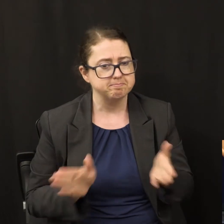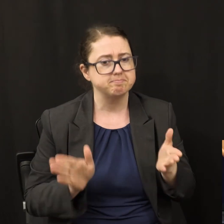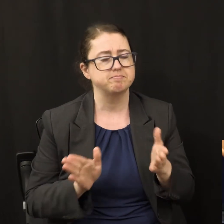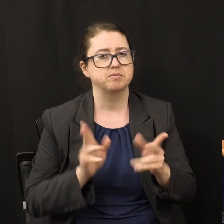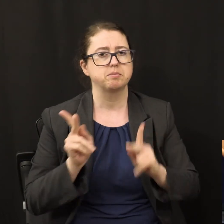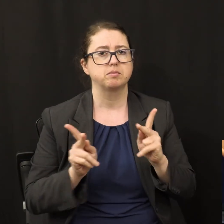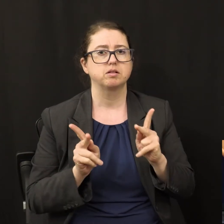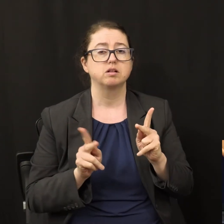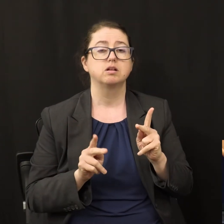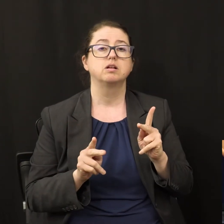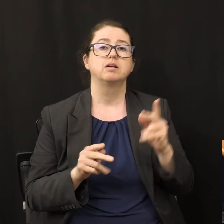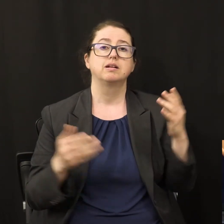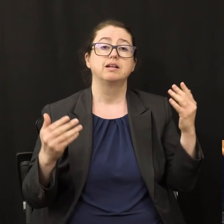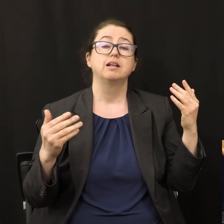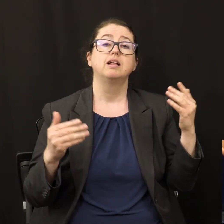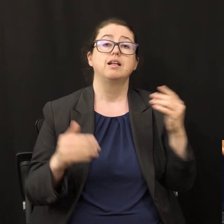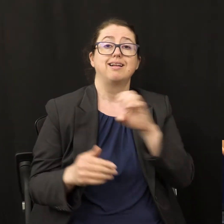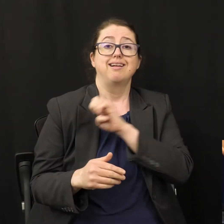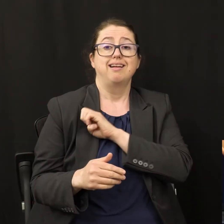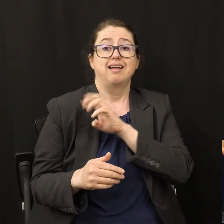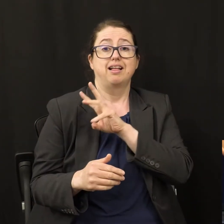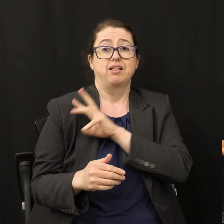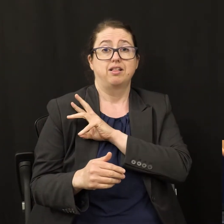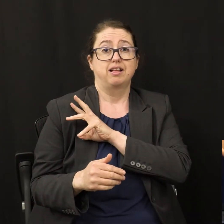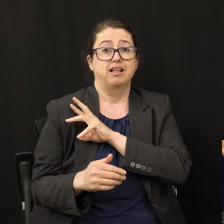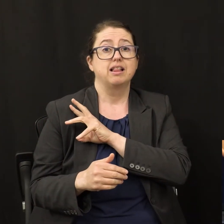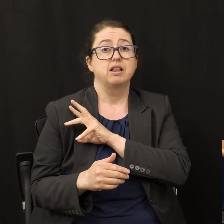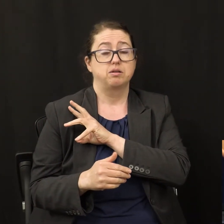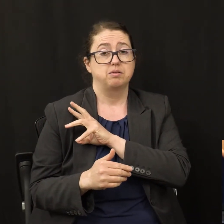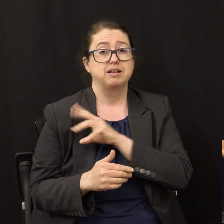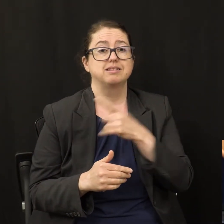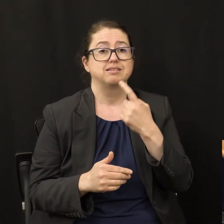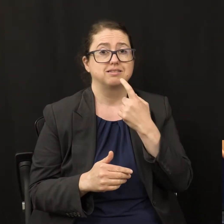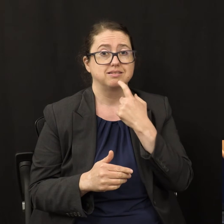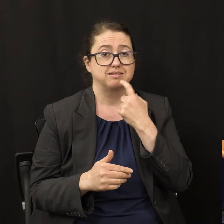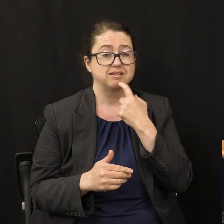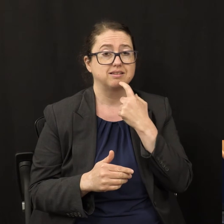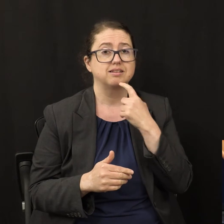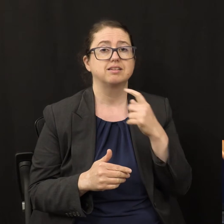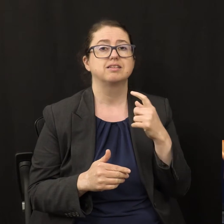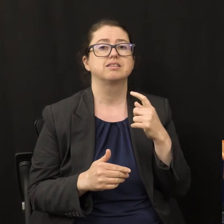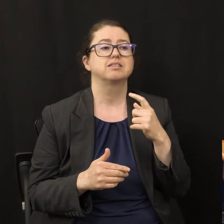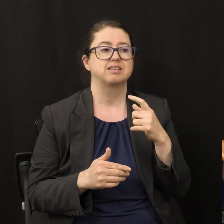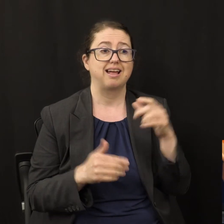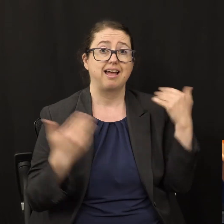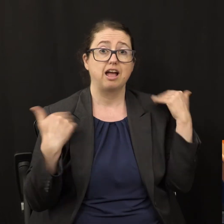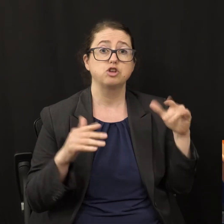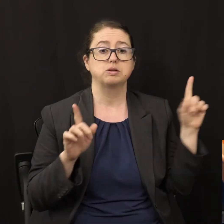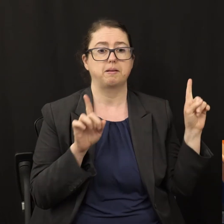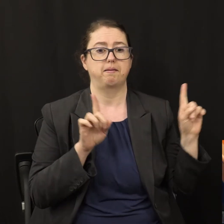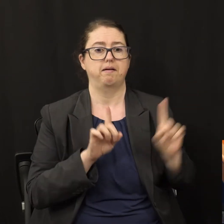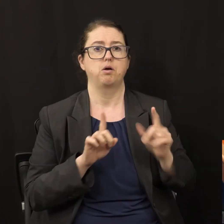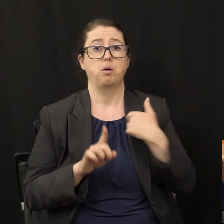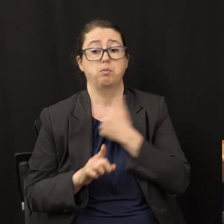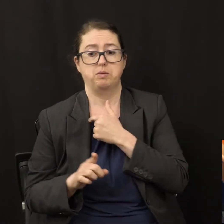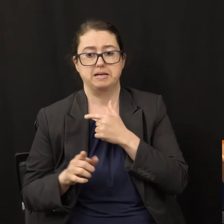that there are angels standing by when we are giving Bible studies. To enlighten our mind. To give us words to speak.